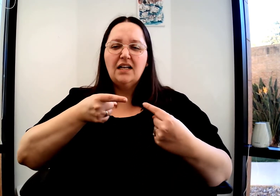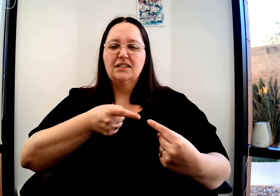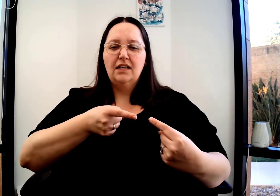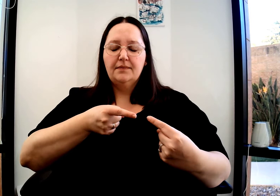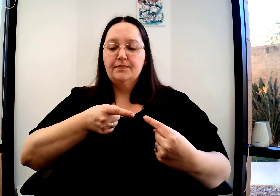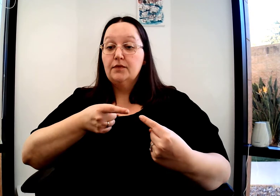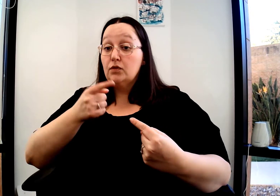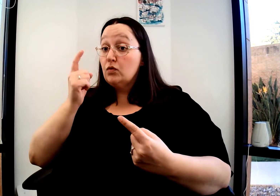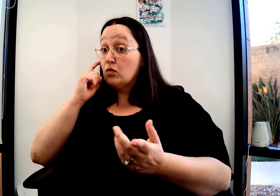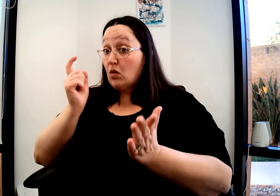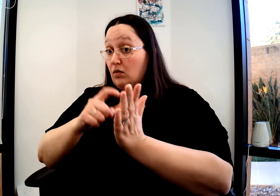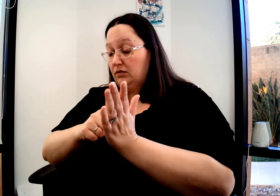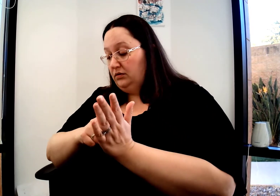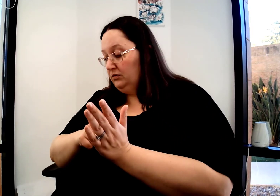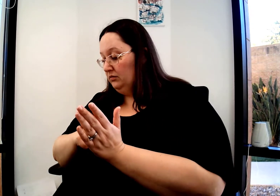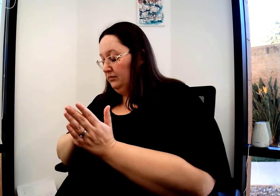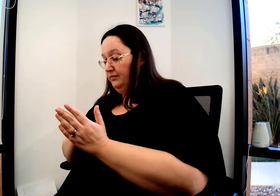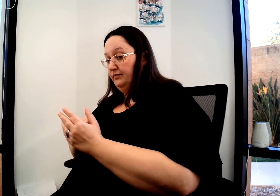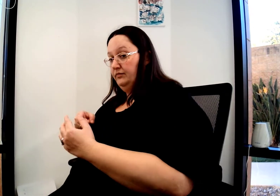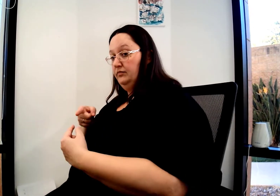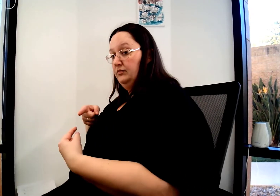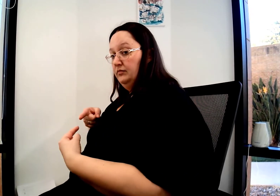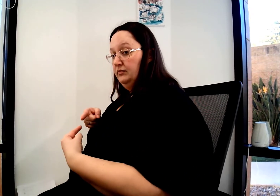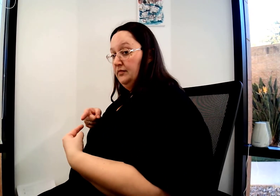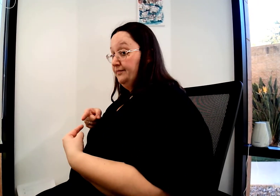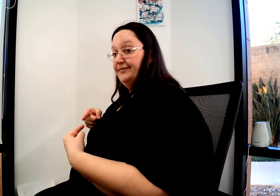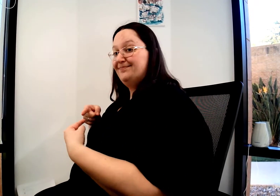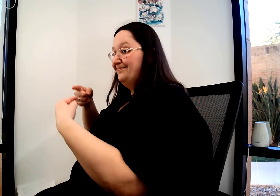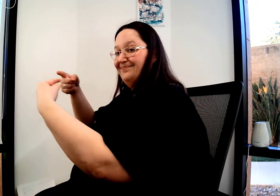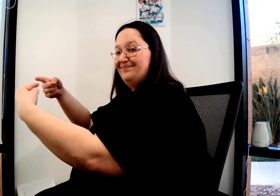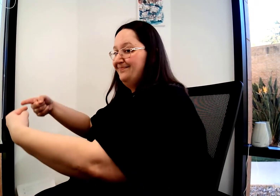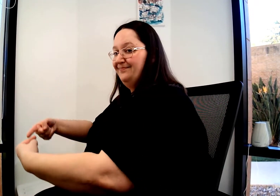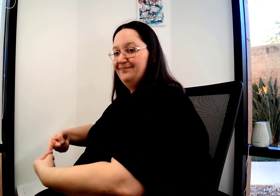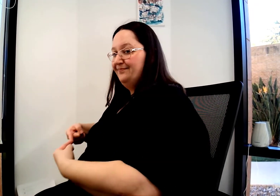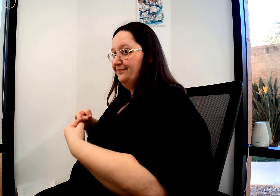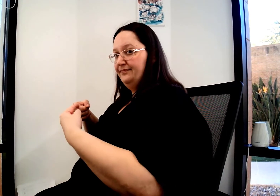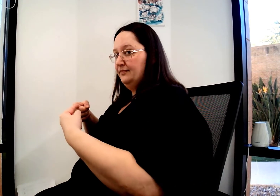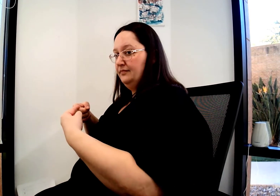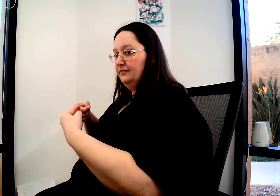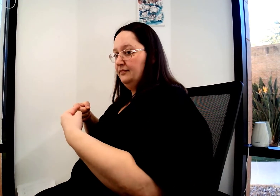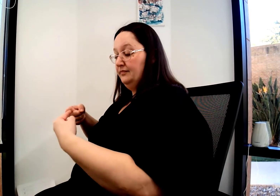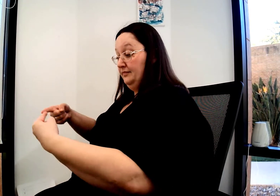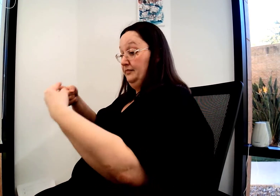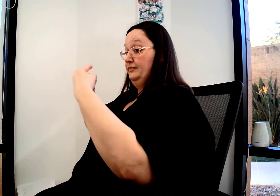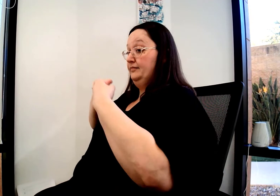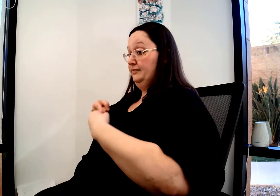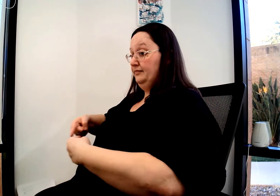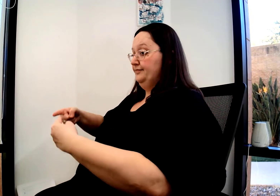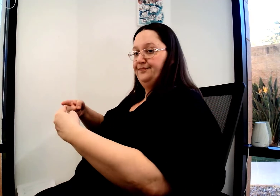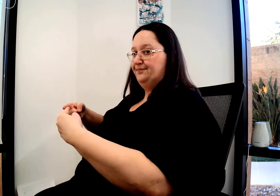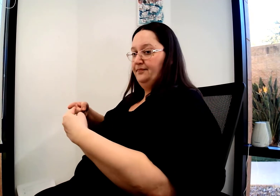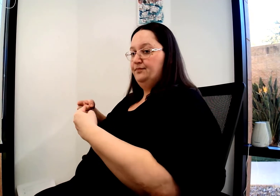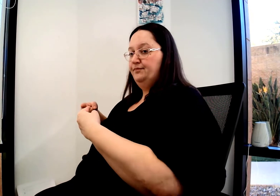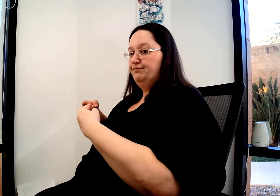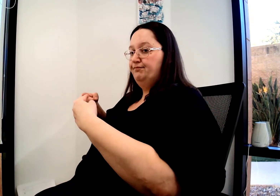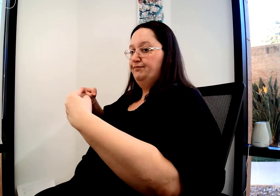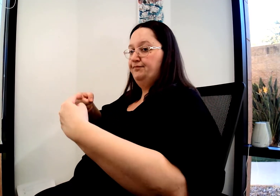STAH every time you reach the bottom. Now notice how I'm signing this. I'm not going forward and I'm not moving backward.